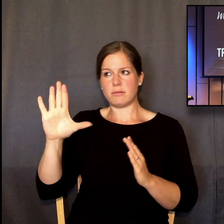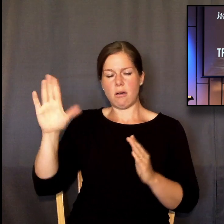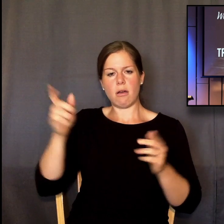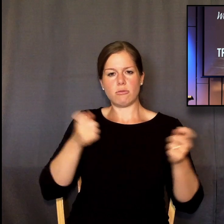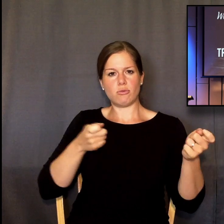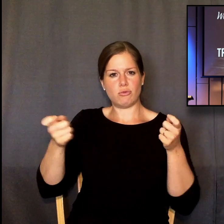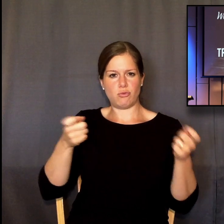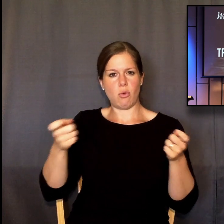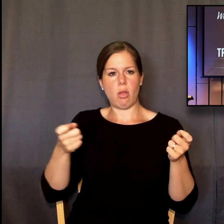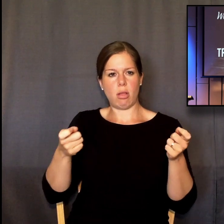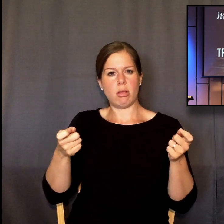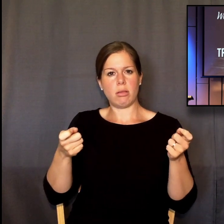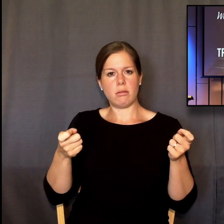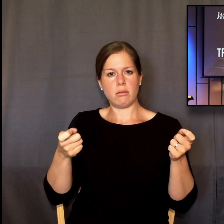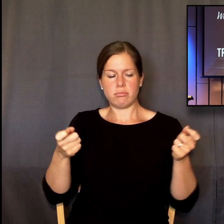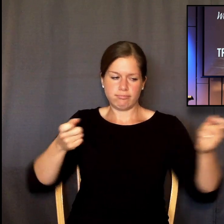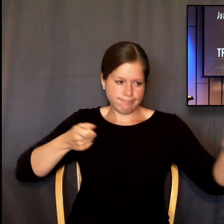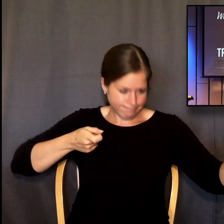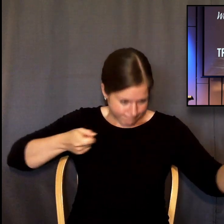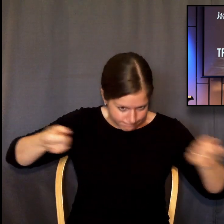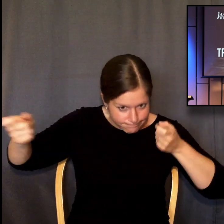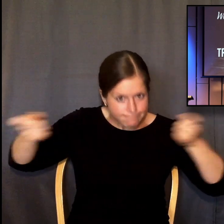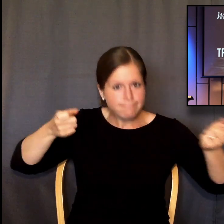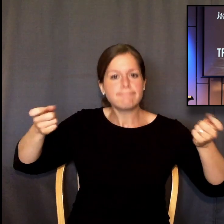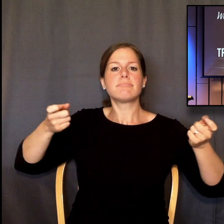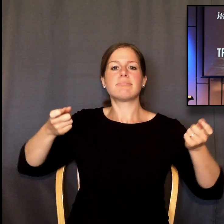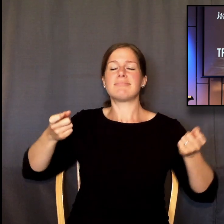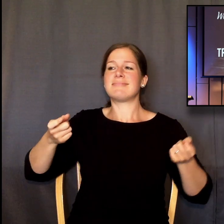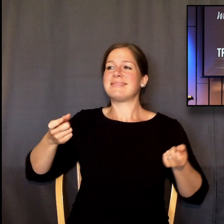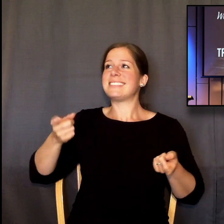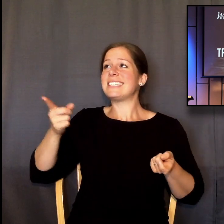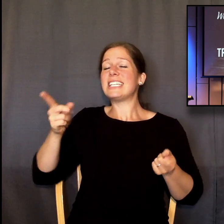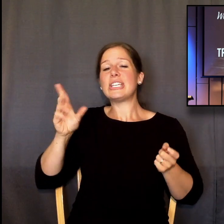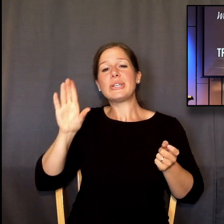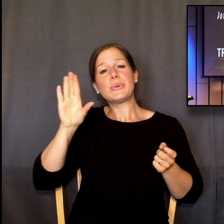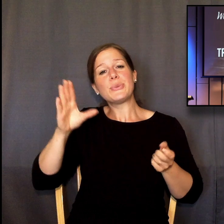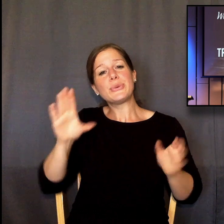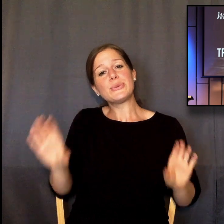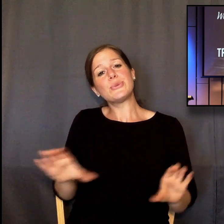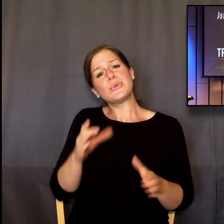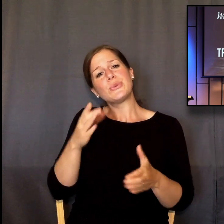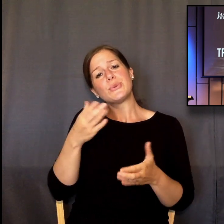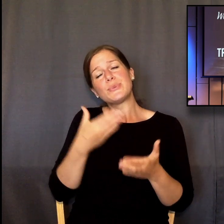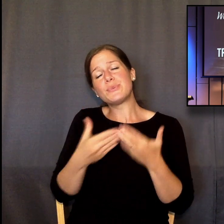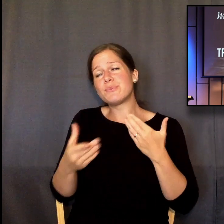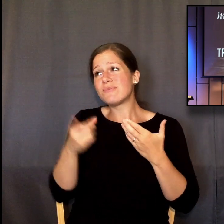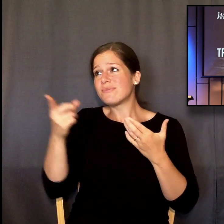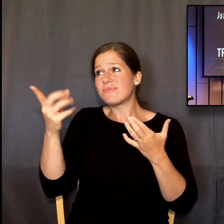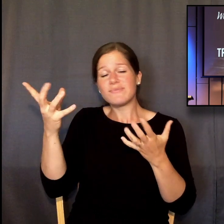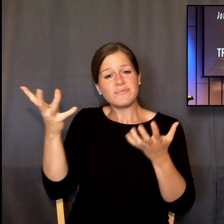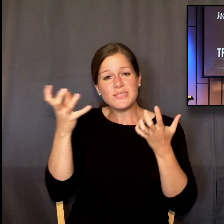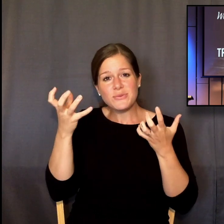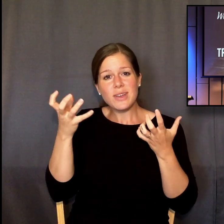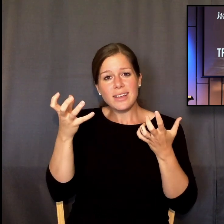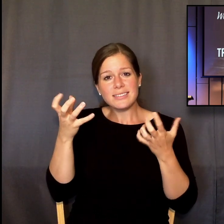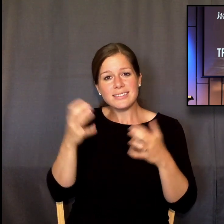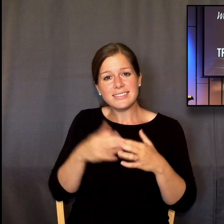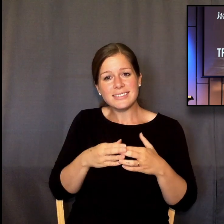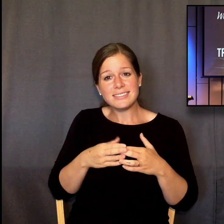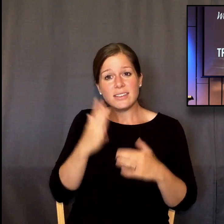every single thing he wants to do because he is in control. He does whatever he pleases. This is what it means to be God.